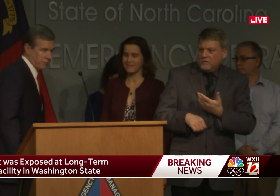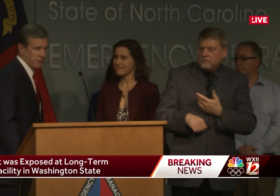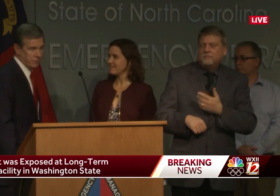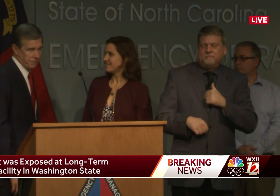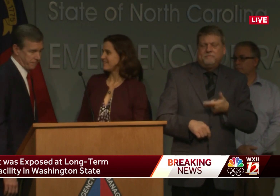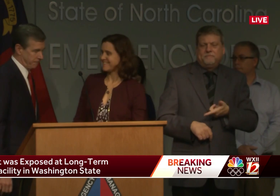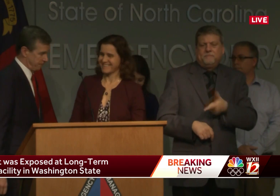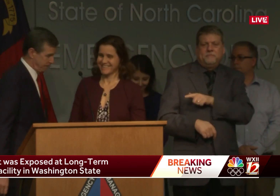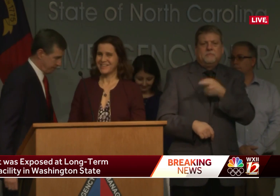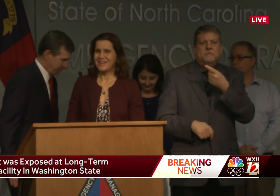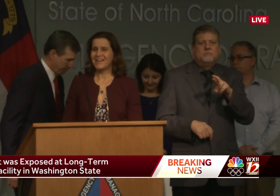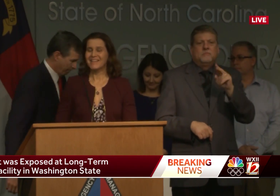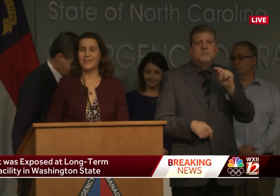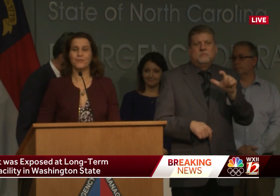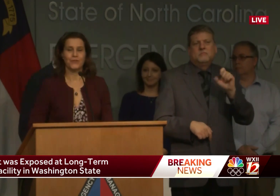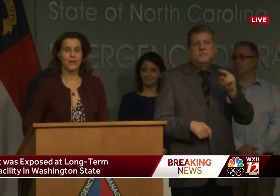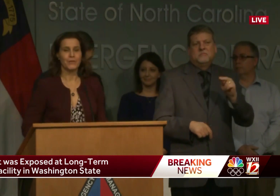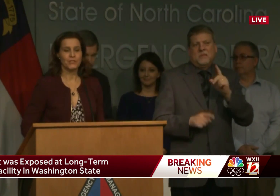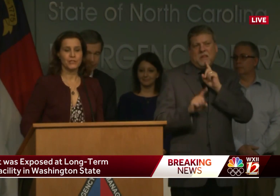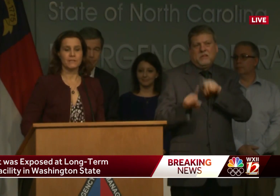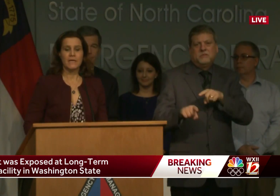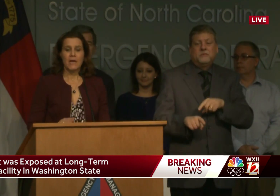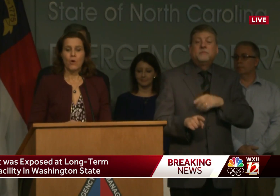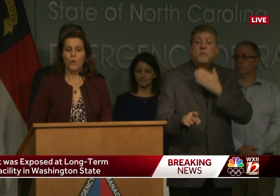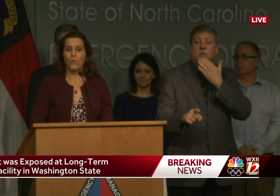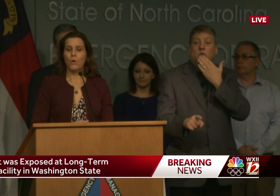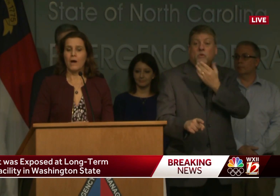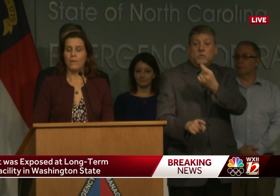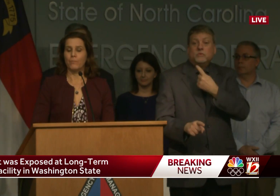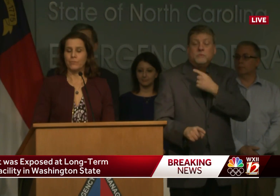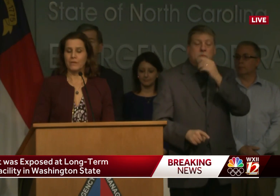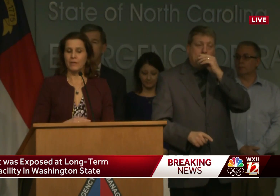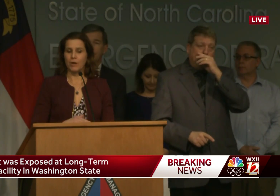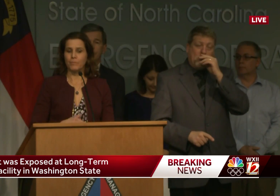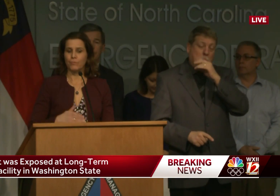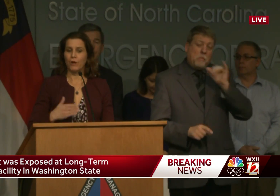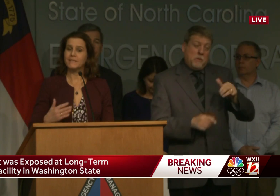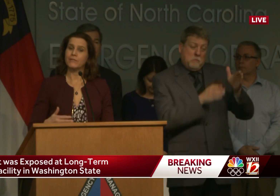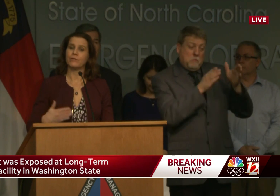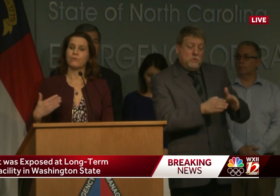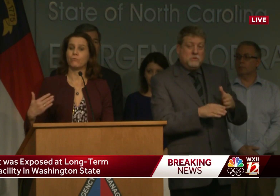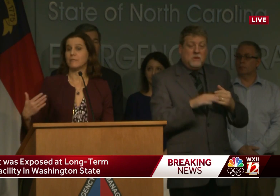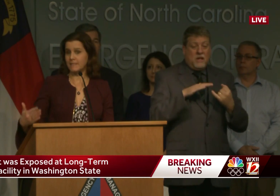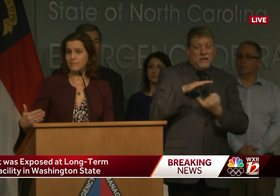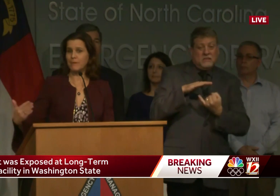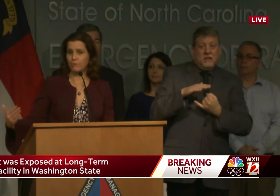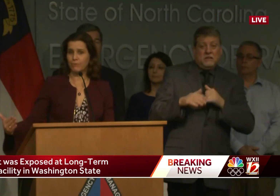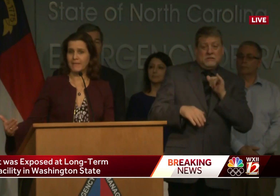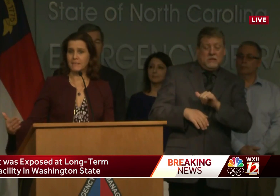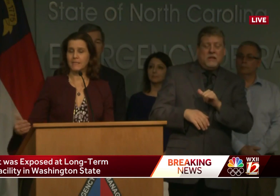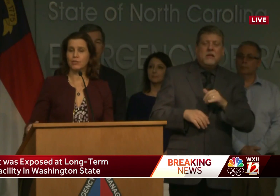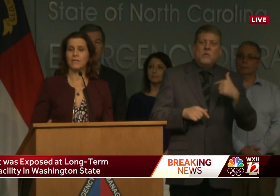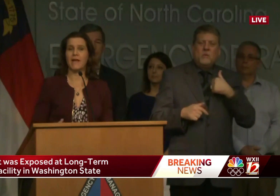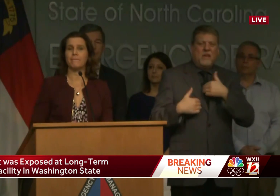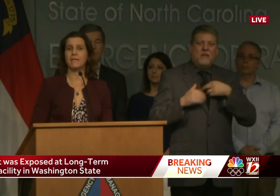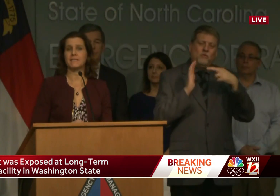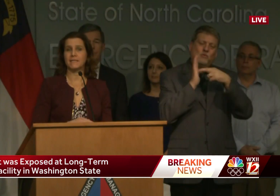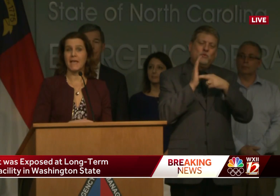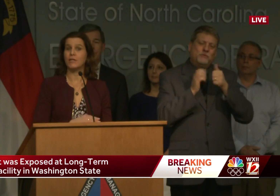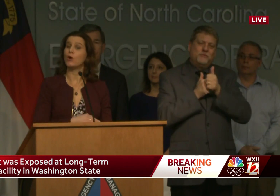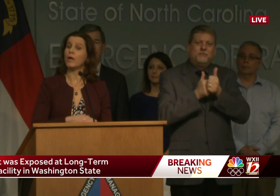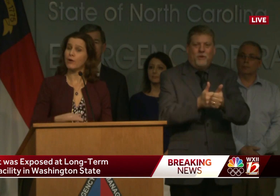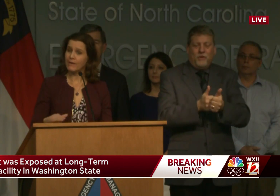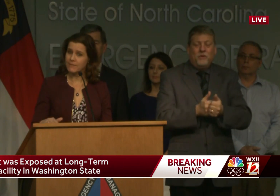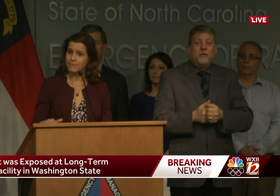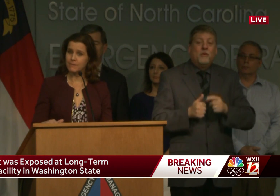Dr. Tilson. Thank you for that question. There are criteria for releasing people from isolation, and that means